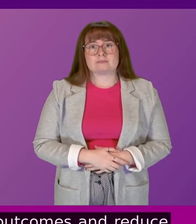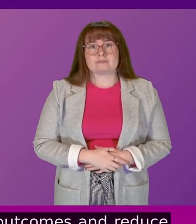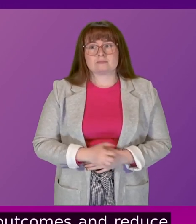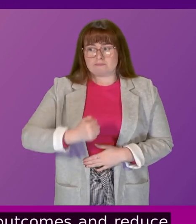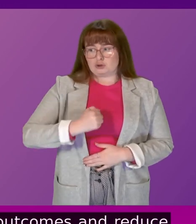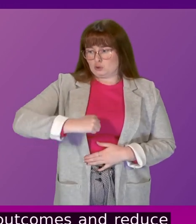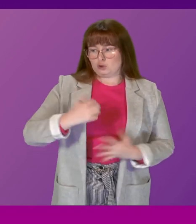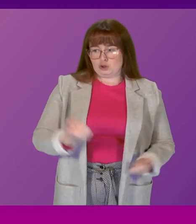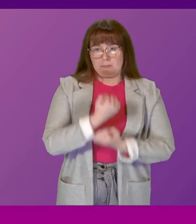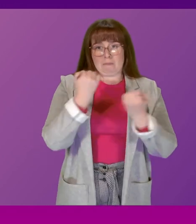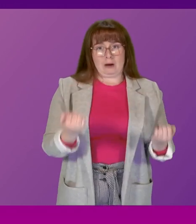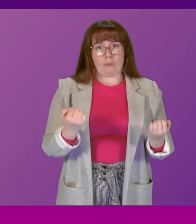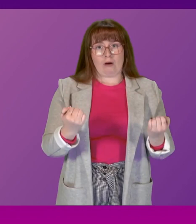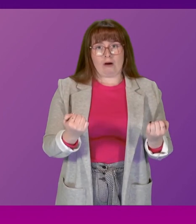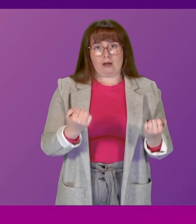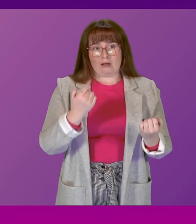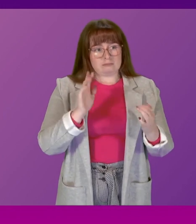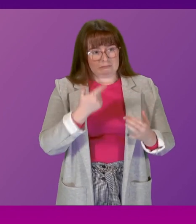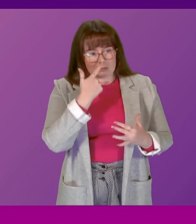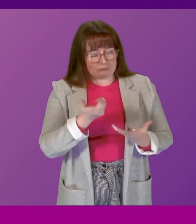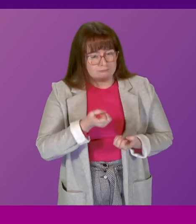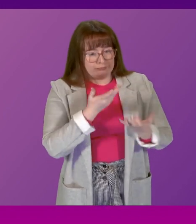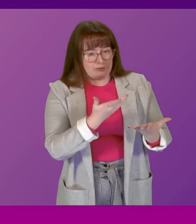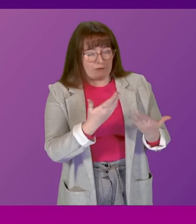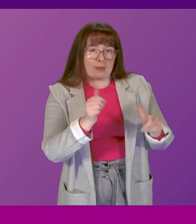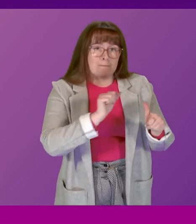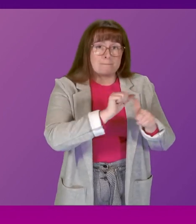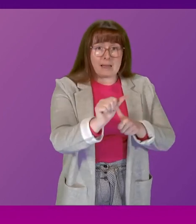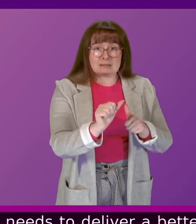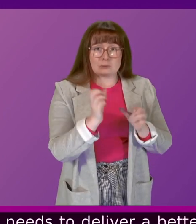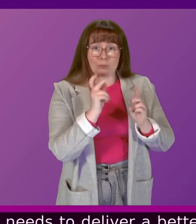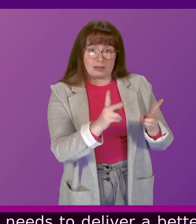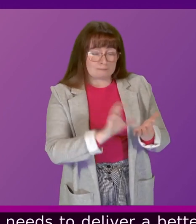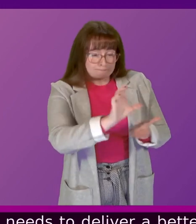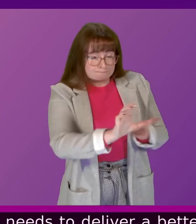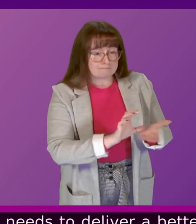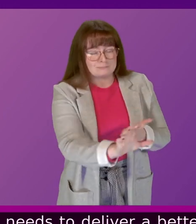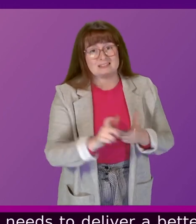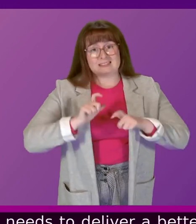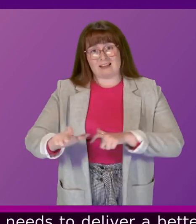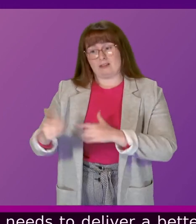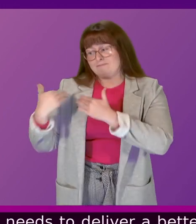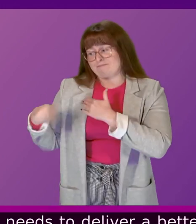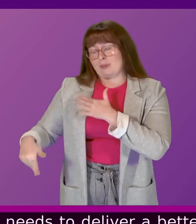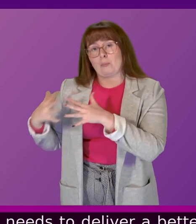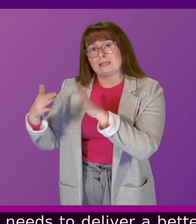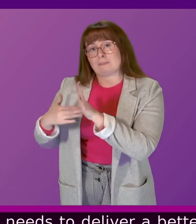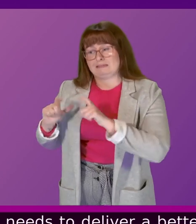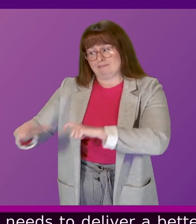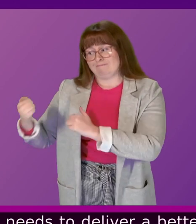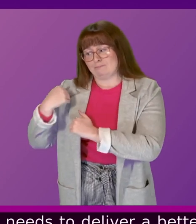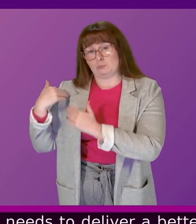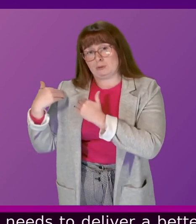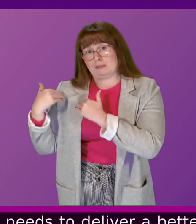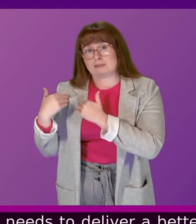needs to deliver a better budget for Scotland are still retained in Westminster. The Chancellor needs to act